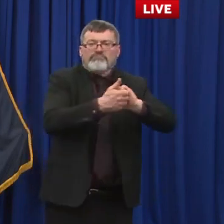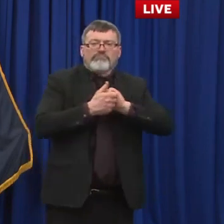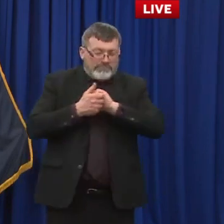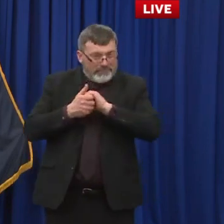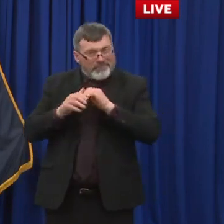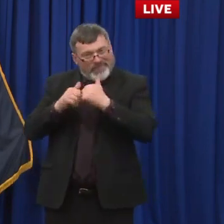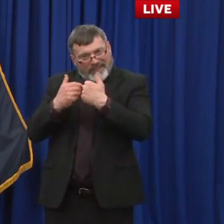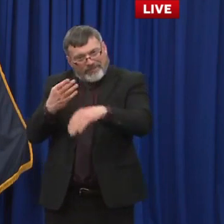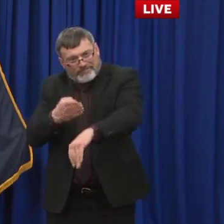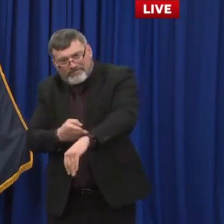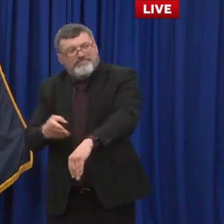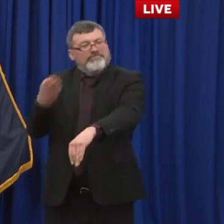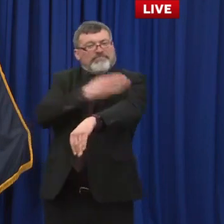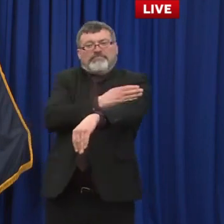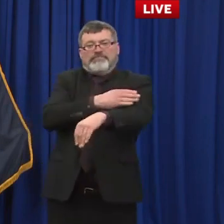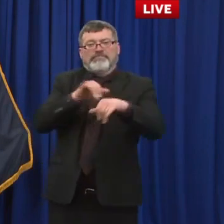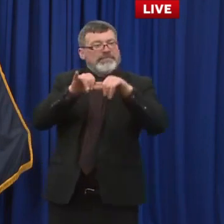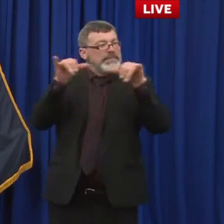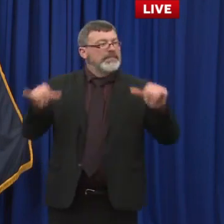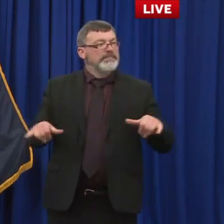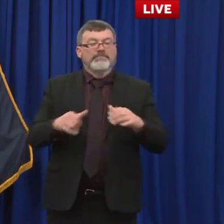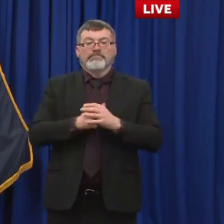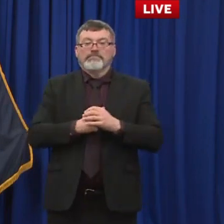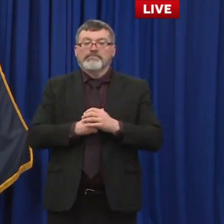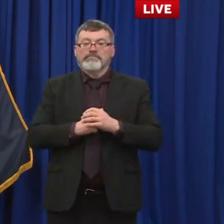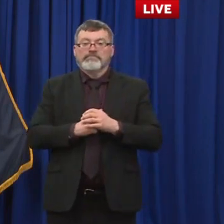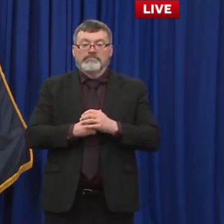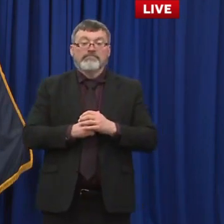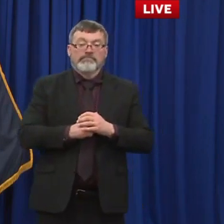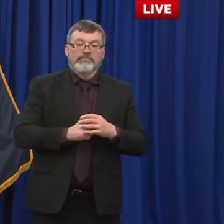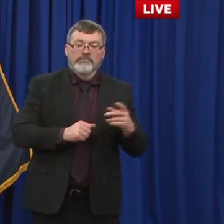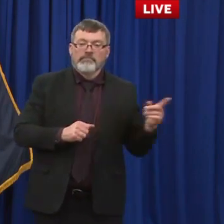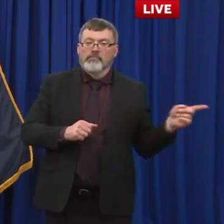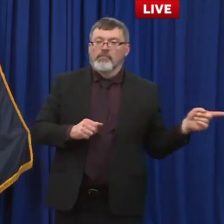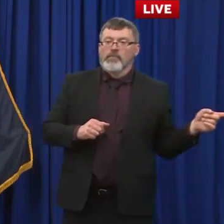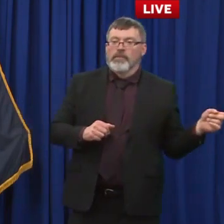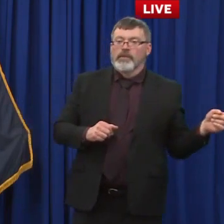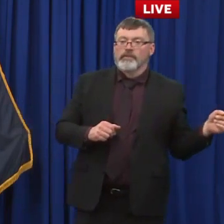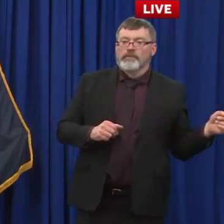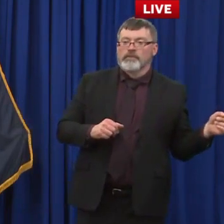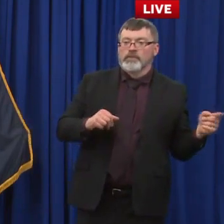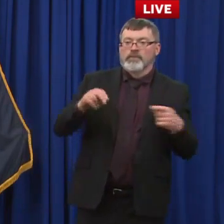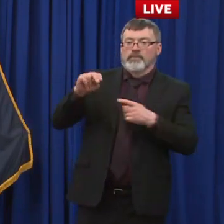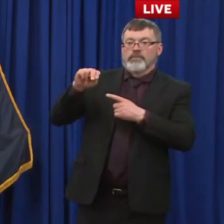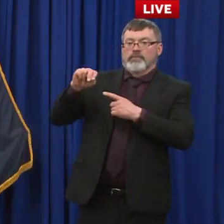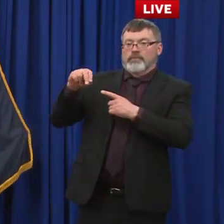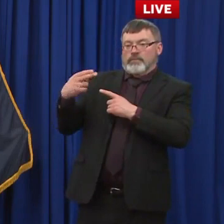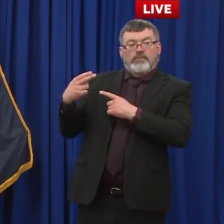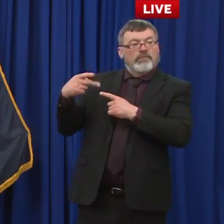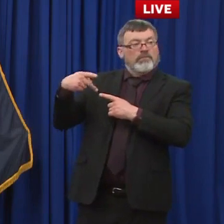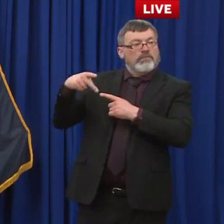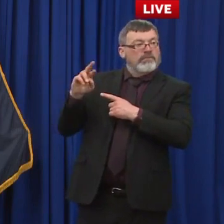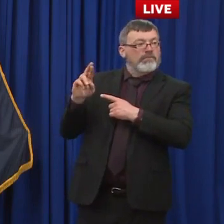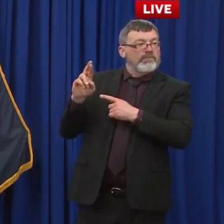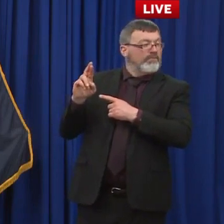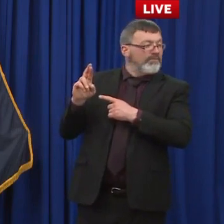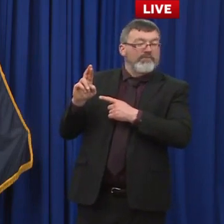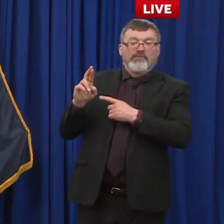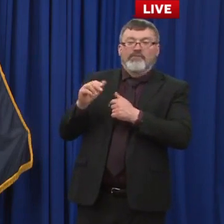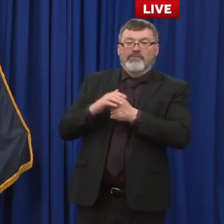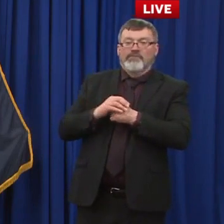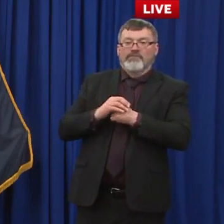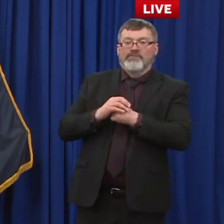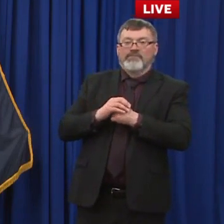and governor your next question comes from ali fam with new hampshire public radio ali please go ahead with your question